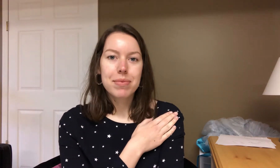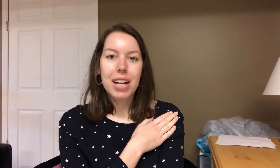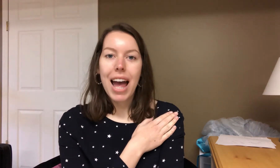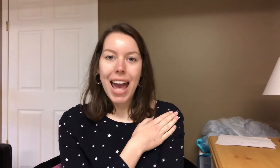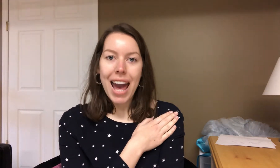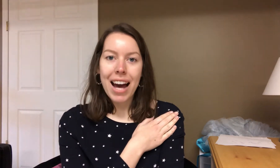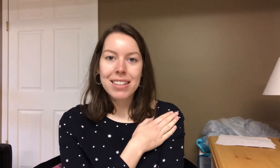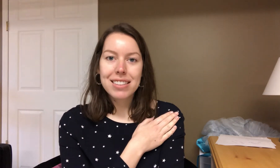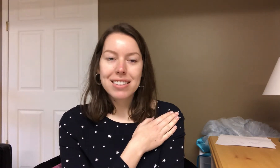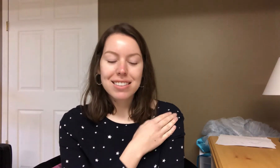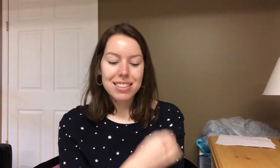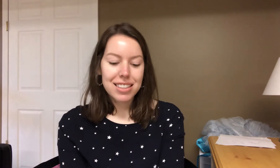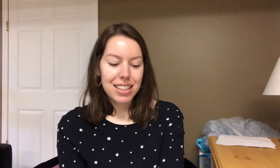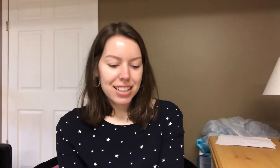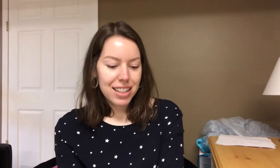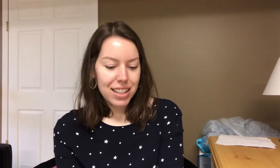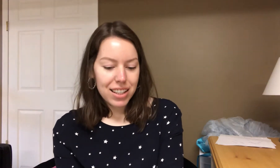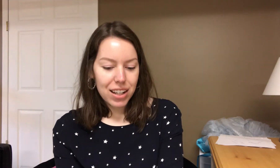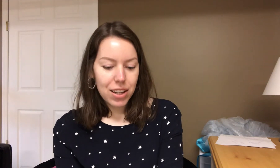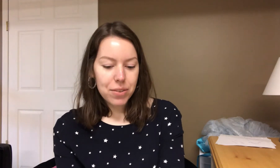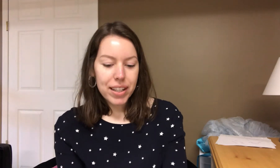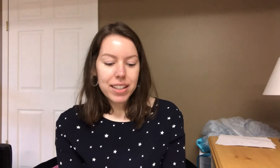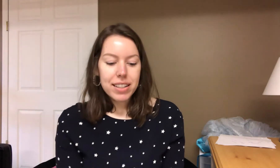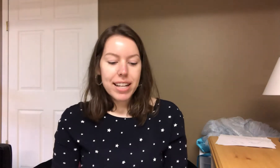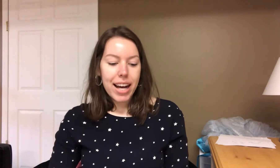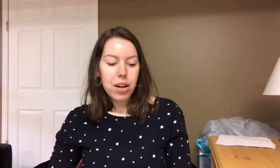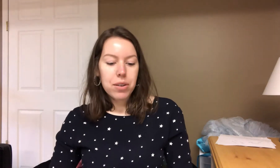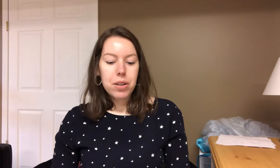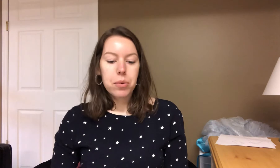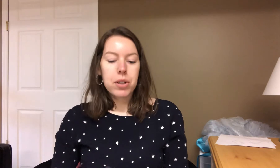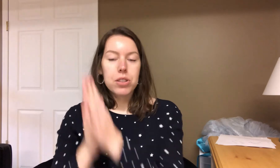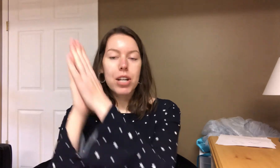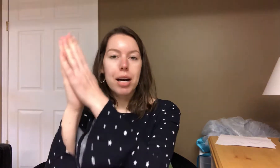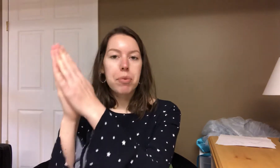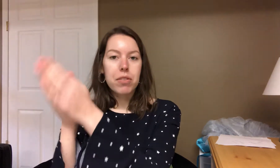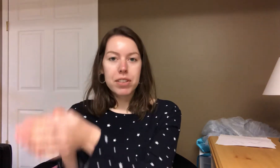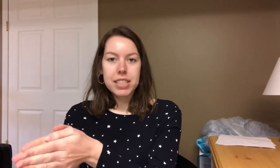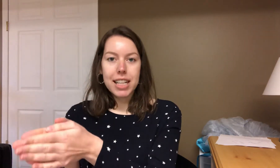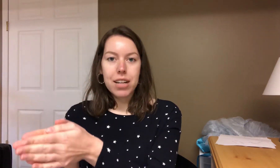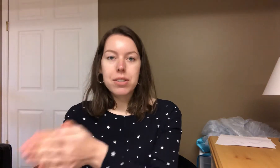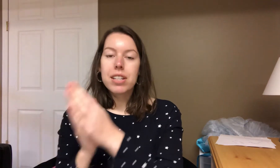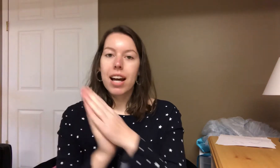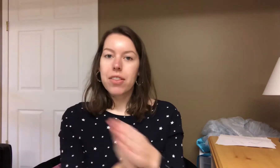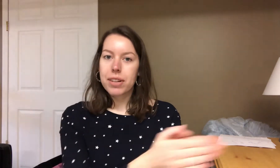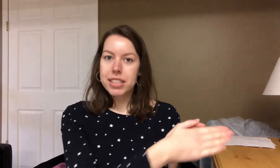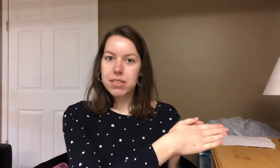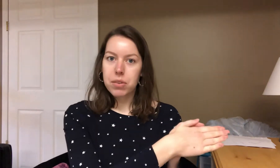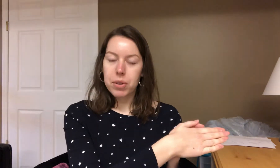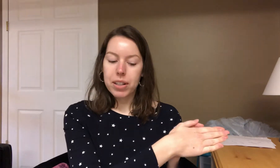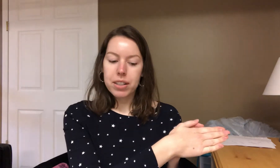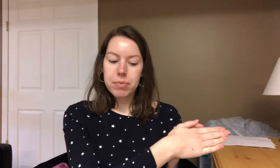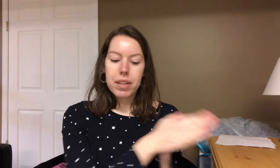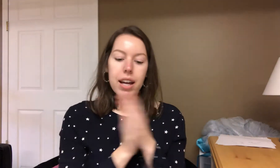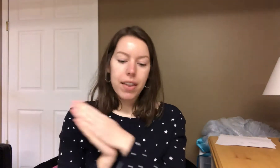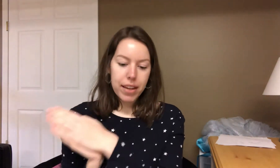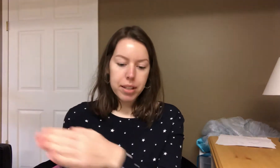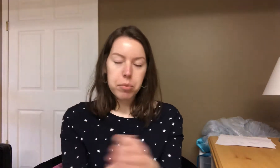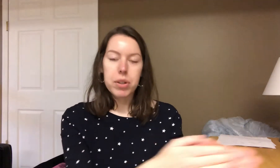Ah. All right. Now we'll chop the first sound and the rest of the word and then put it